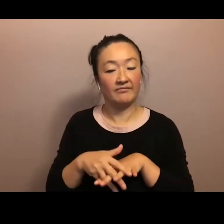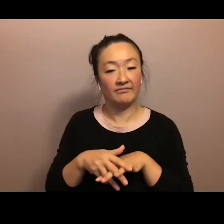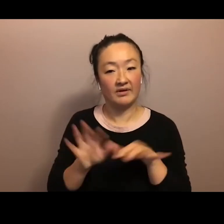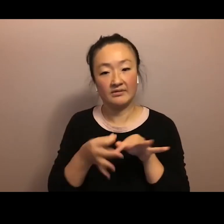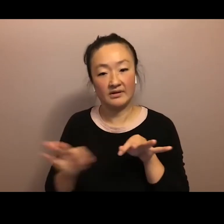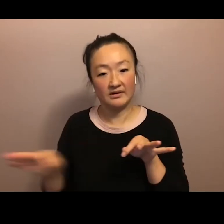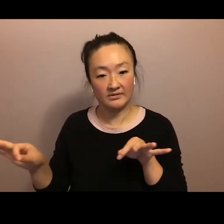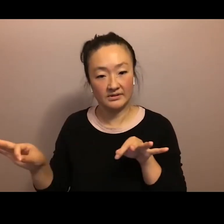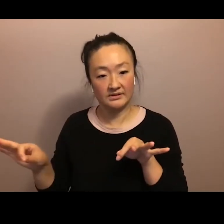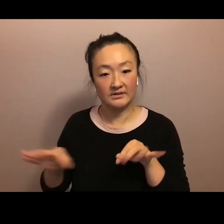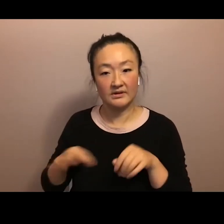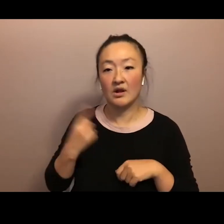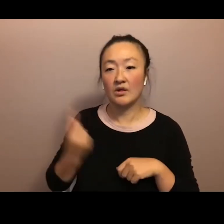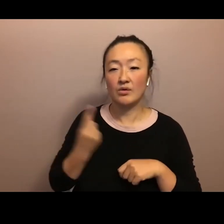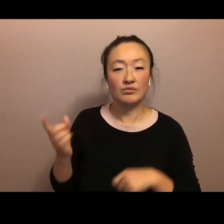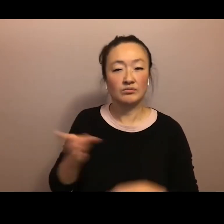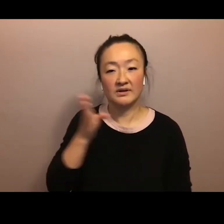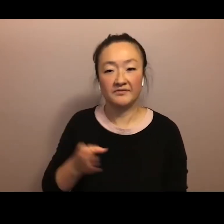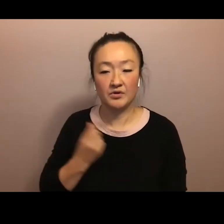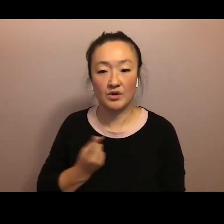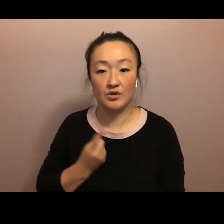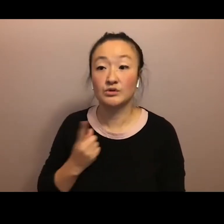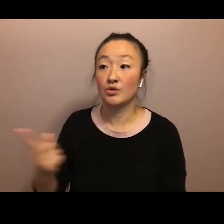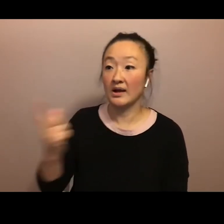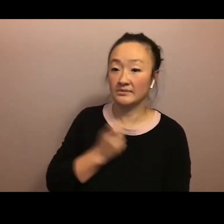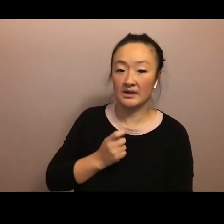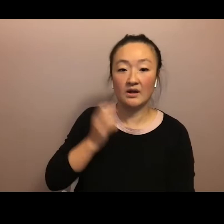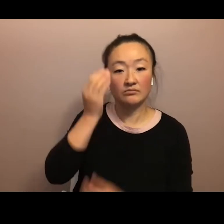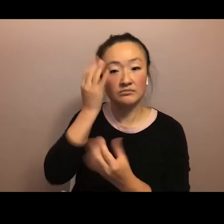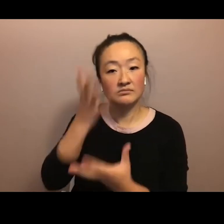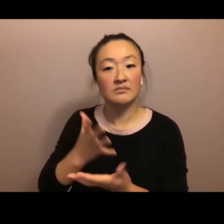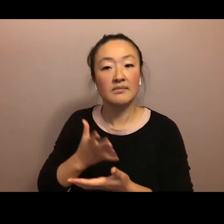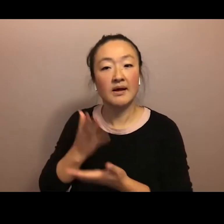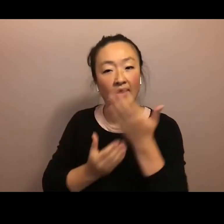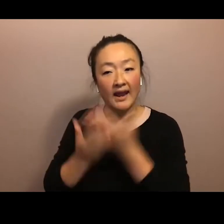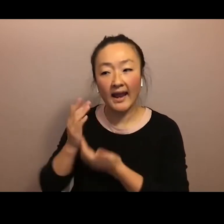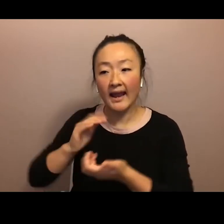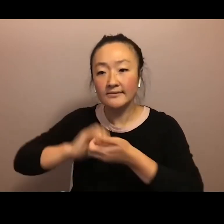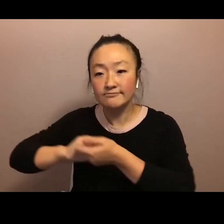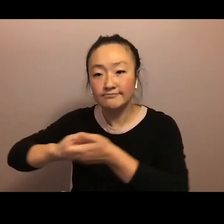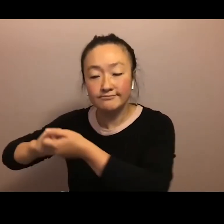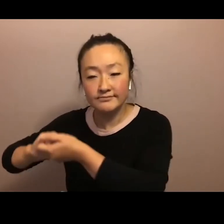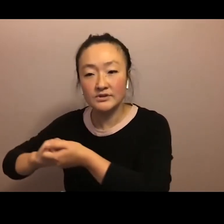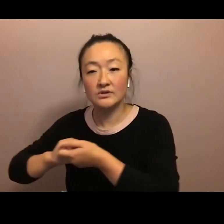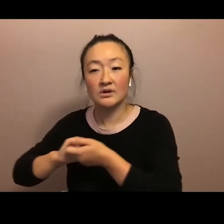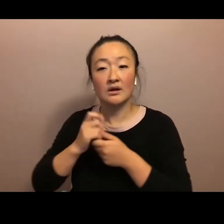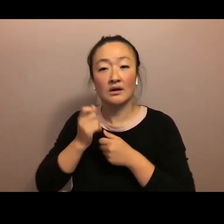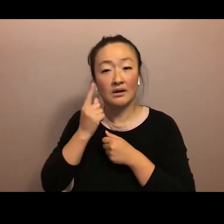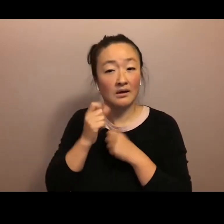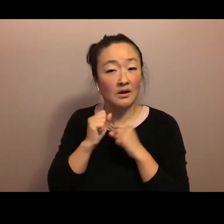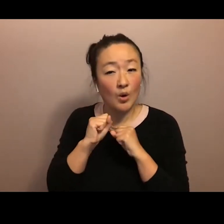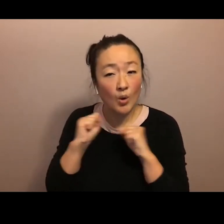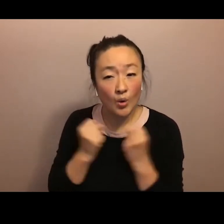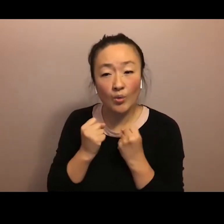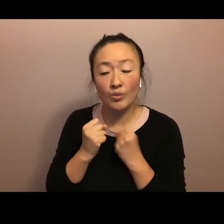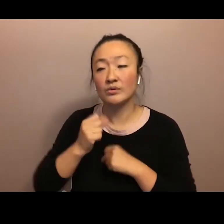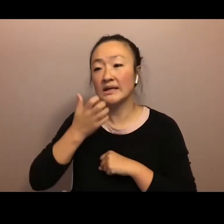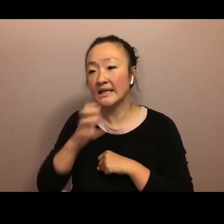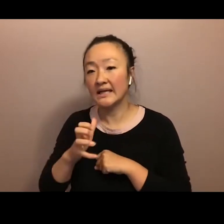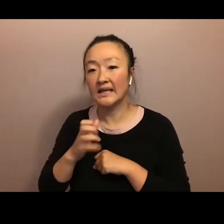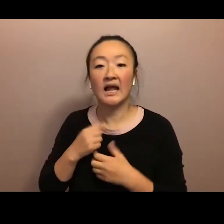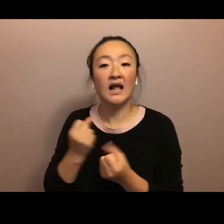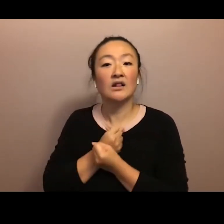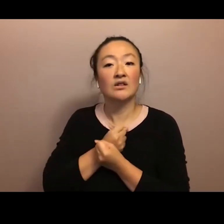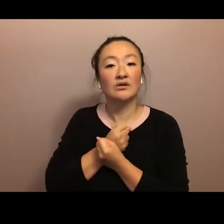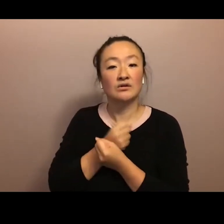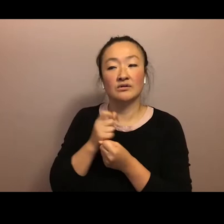our Mauna. Ask me and I will tell you about the hands I held to the blistering cold and extreme heat, how I learned love from the subtle tilt